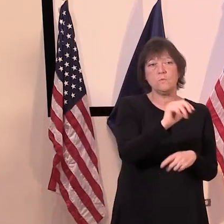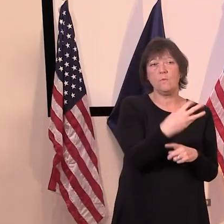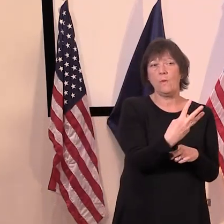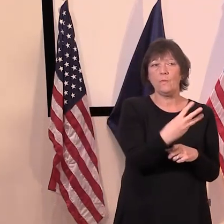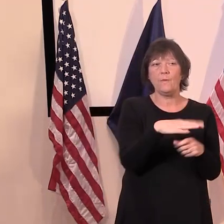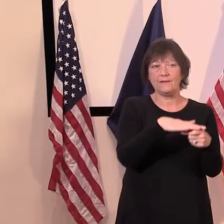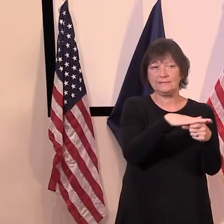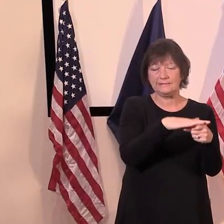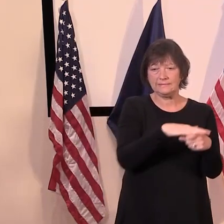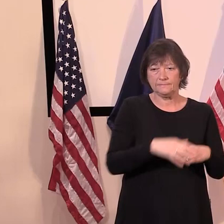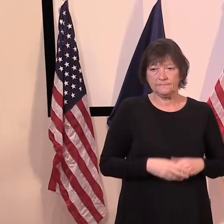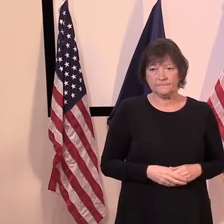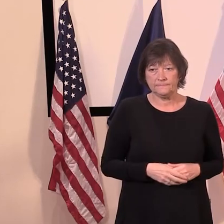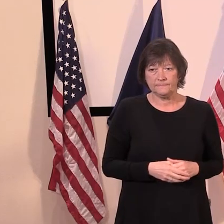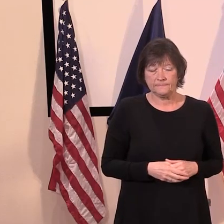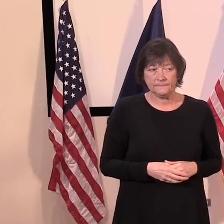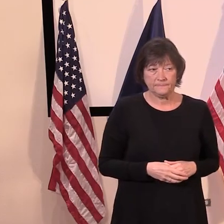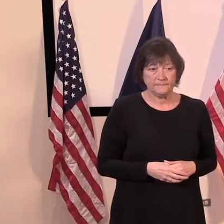Correctional Facility.